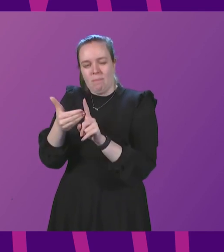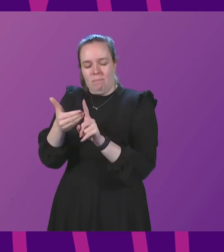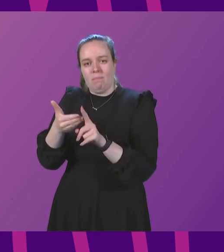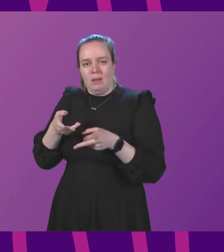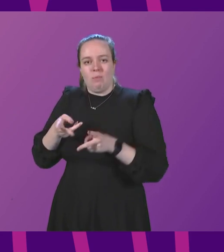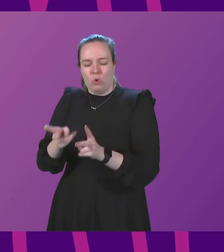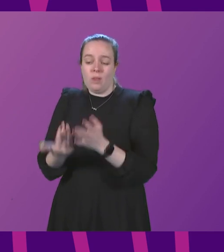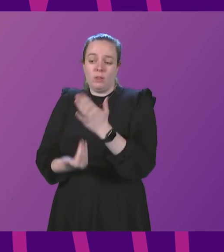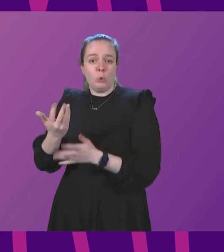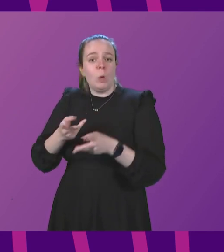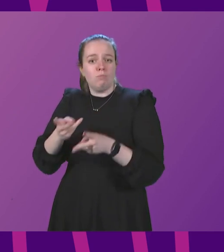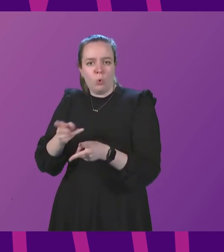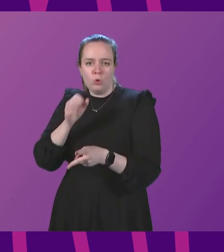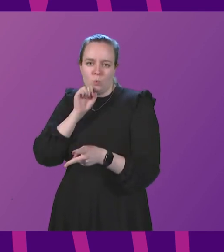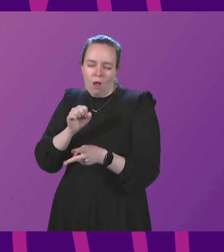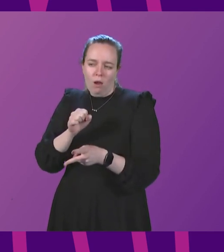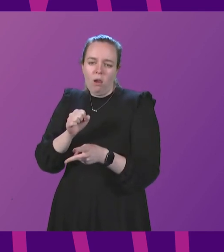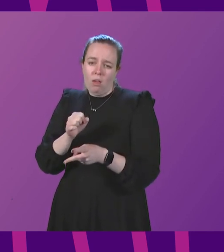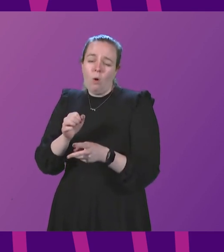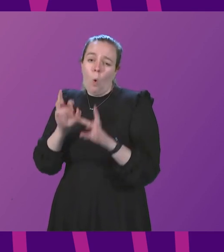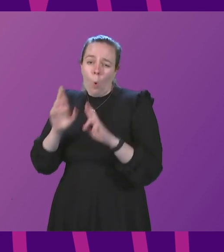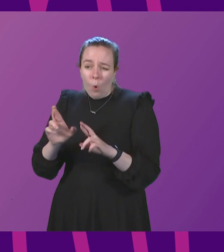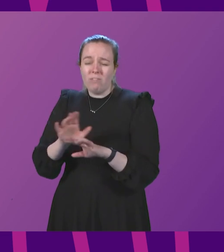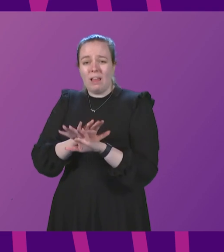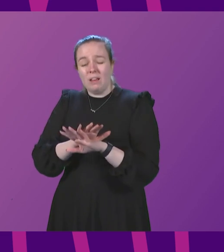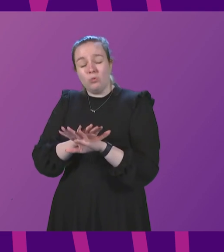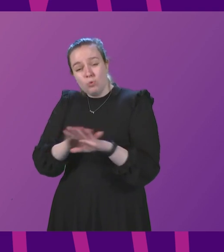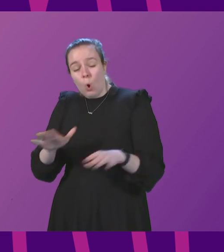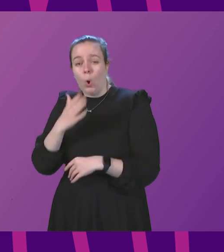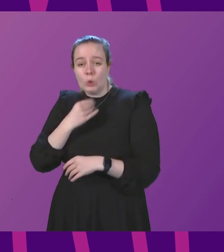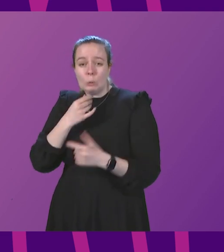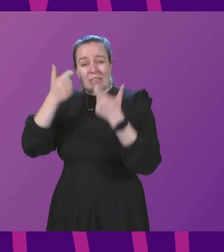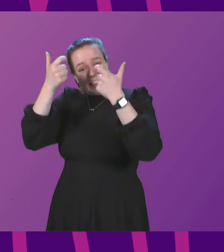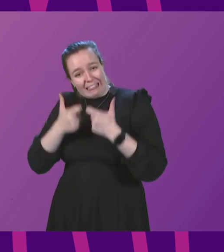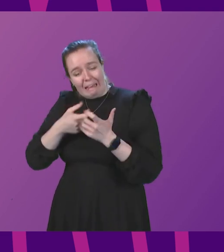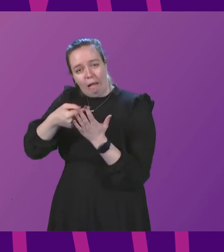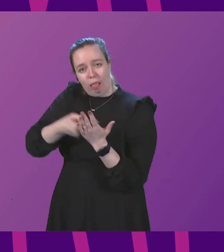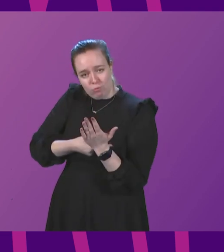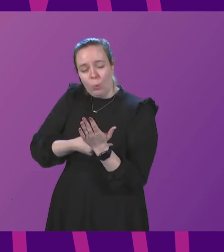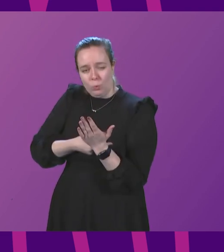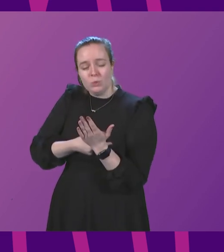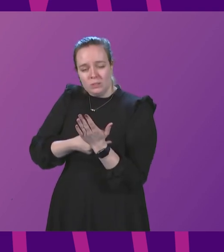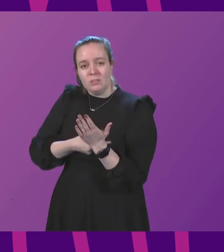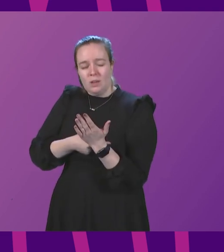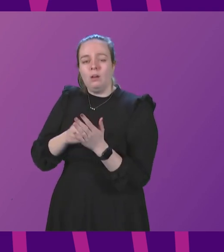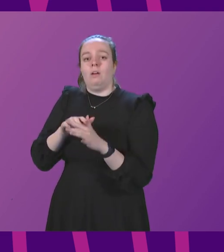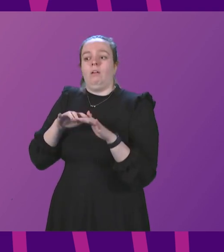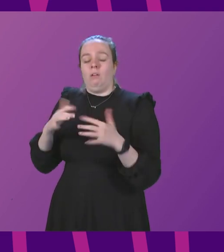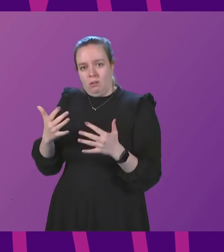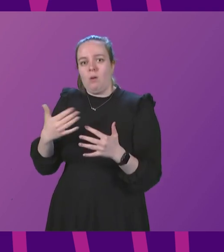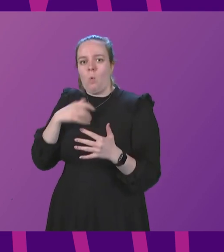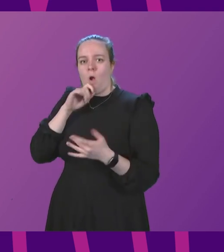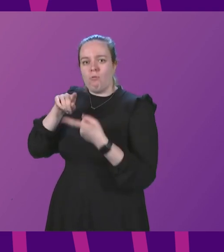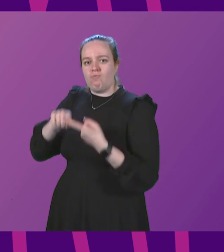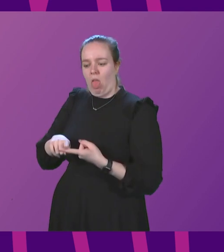This new approach will see us resort, much less, hopefully not at all, to legally imposed protective measures. Instead, we will rely